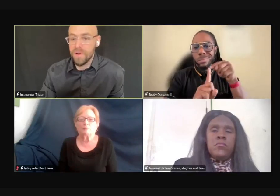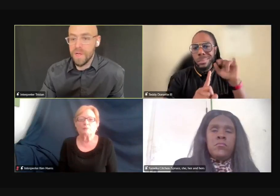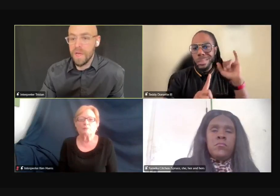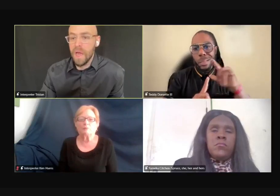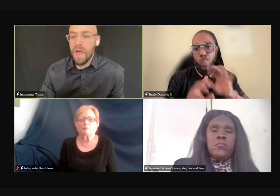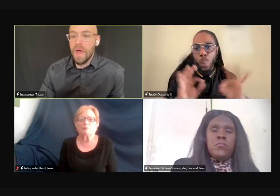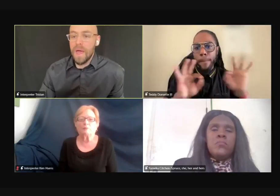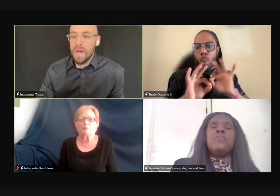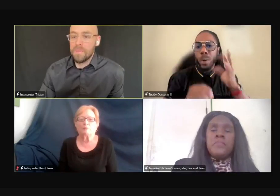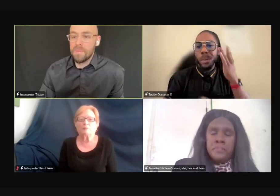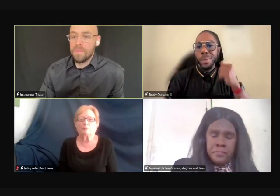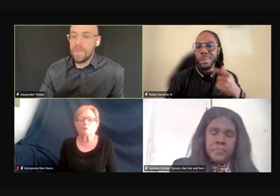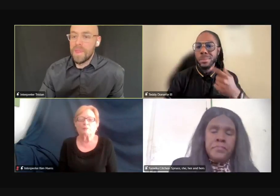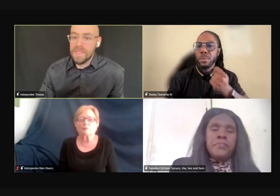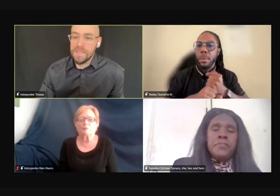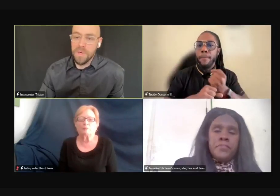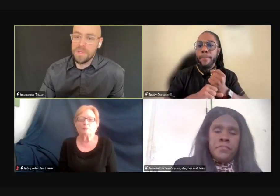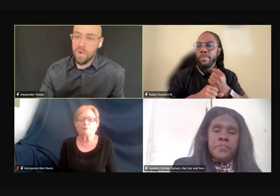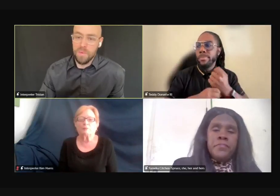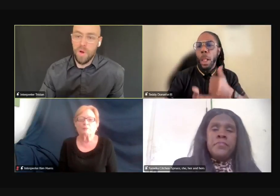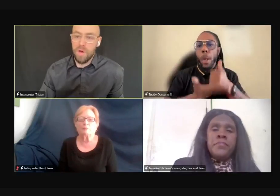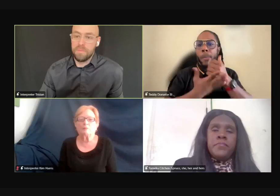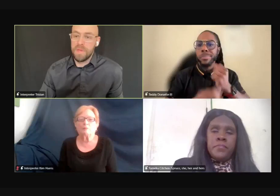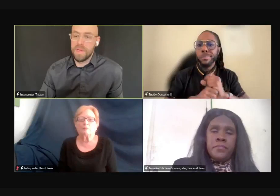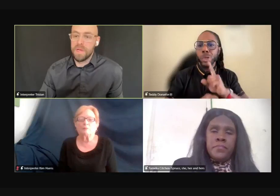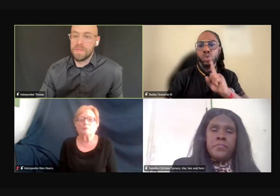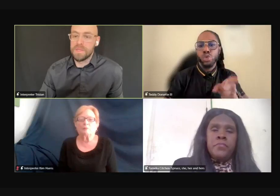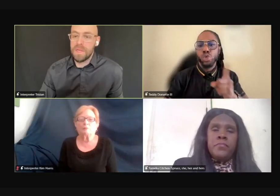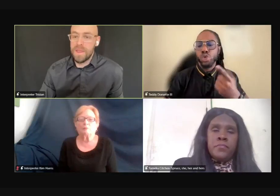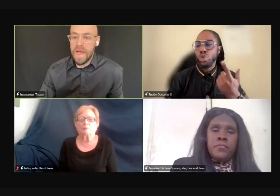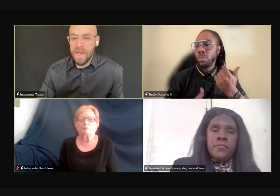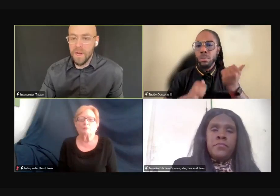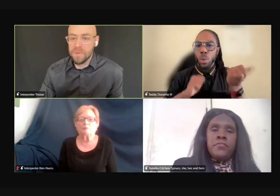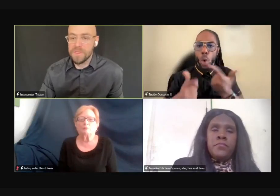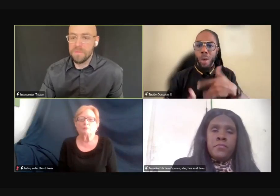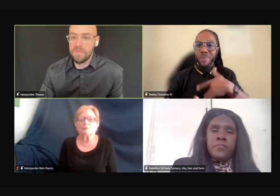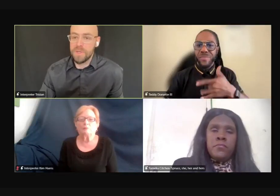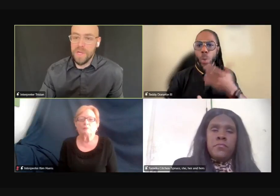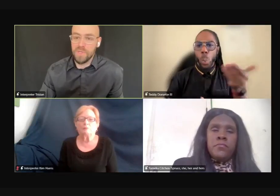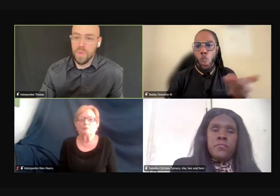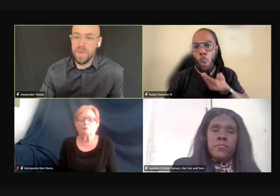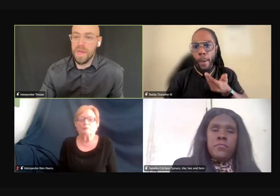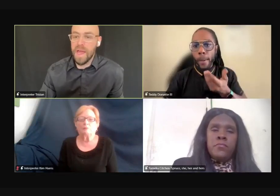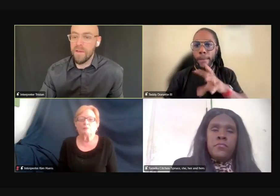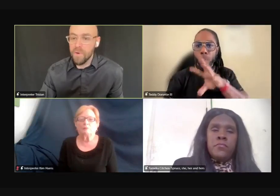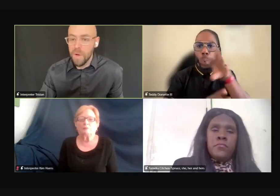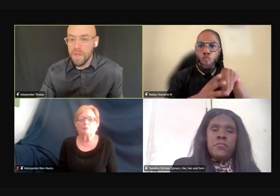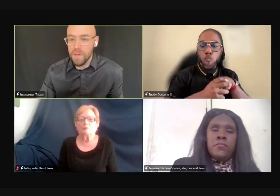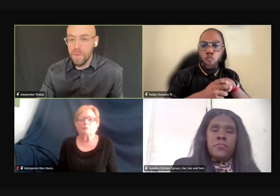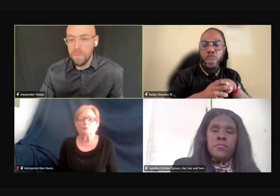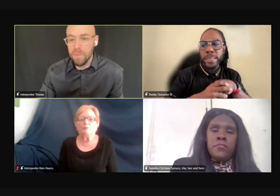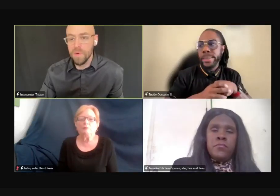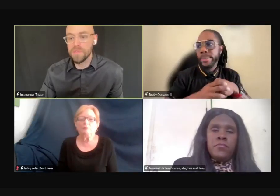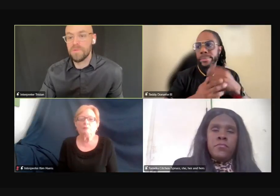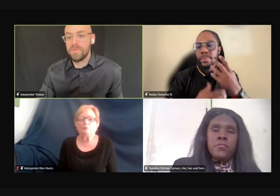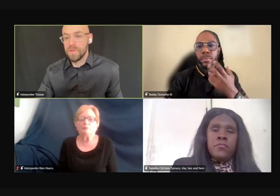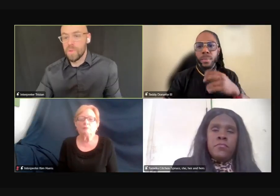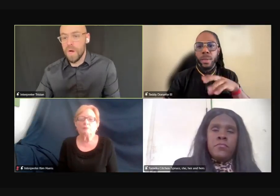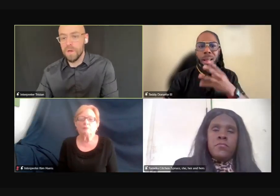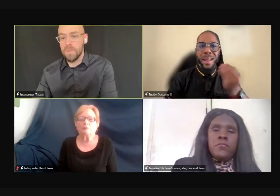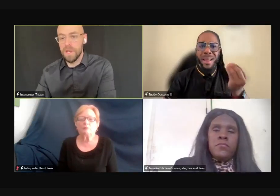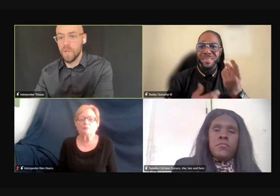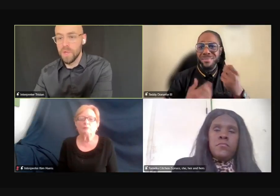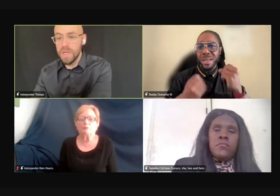deaf and hard of hearing. Um, and that's the most important part because that helps to, to make sure that everyone in the workforce